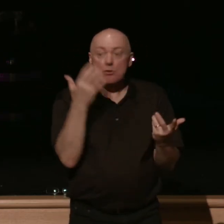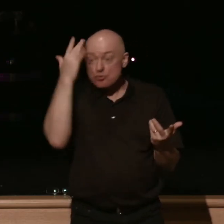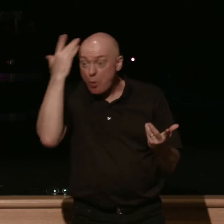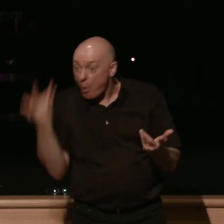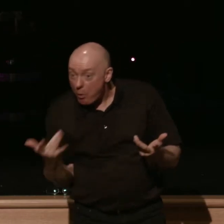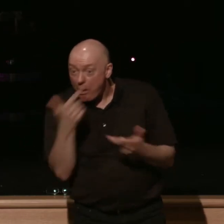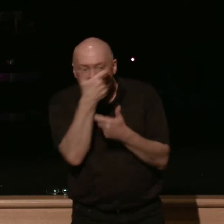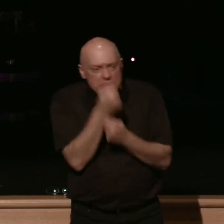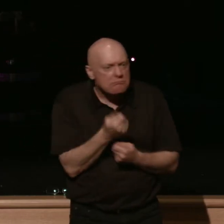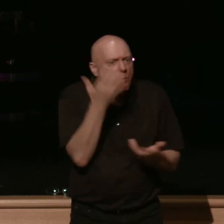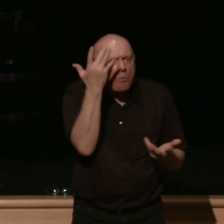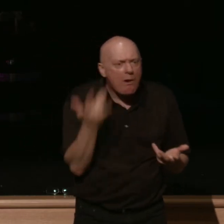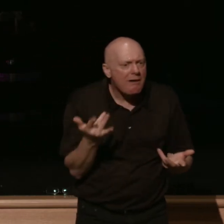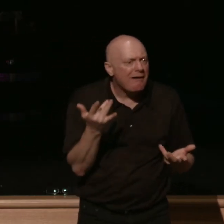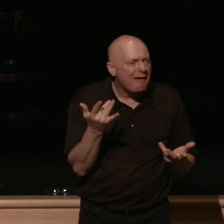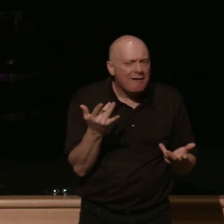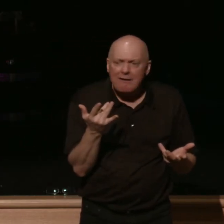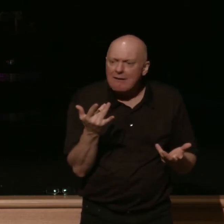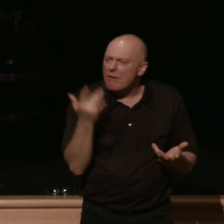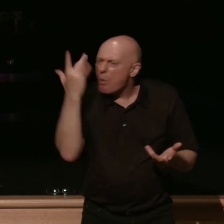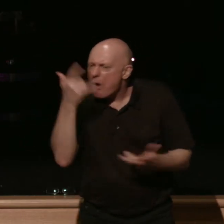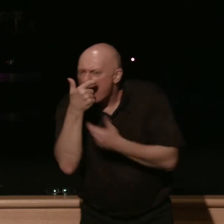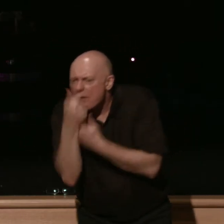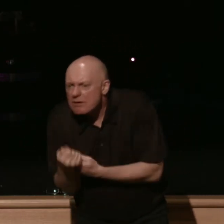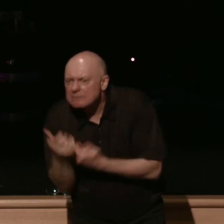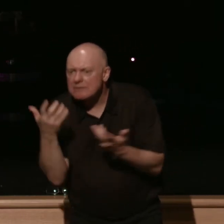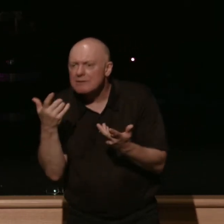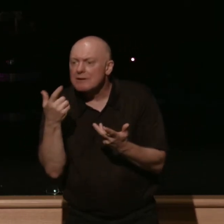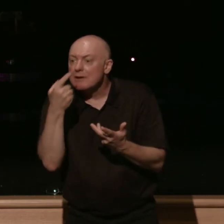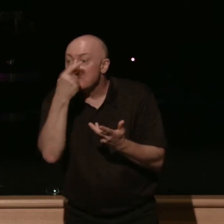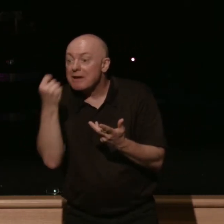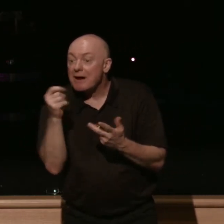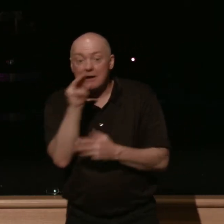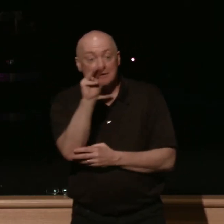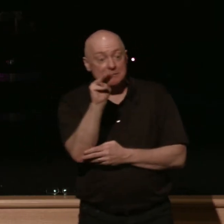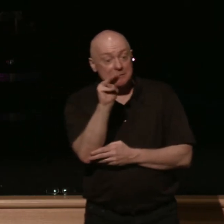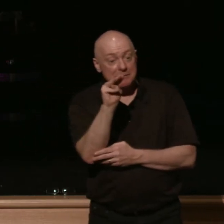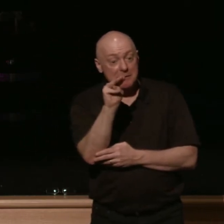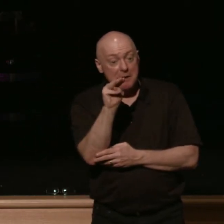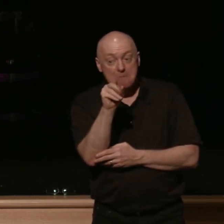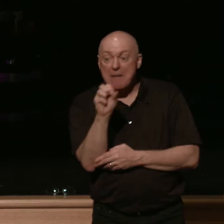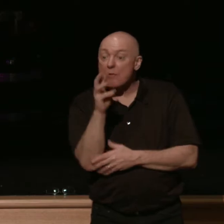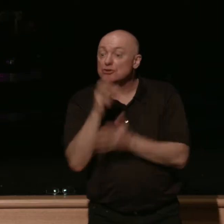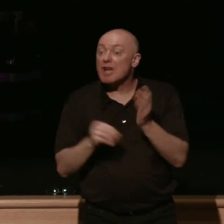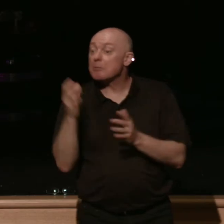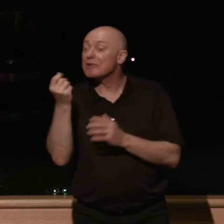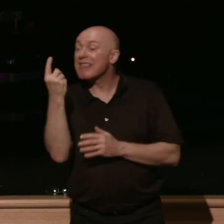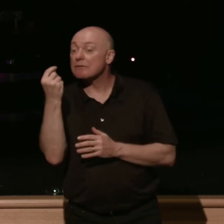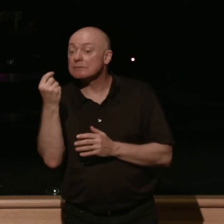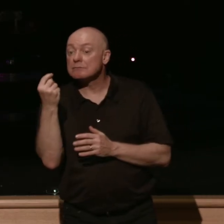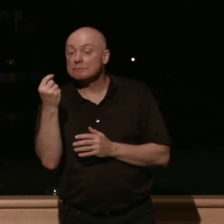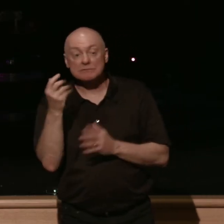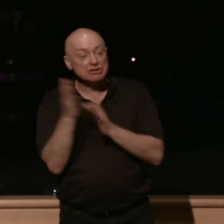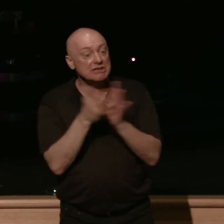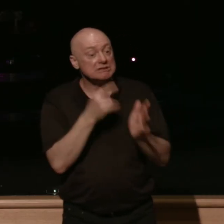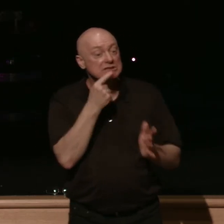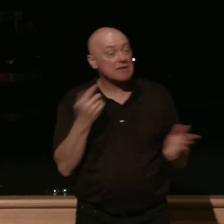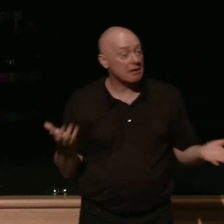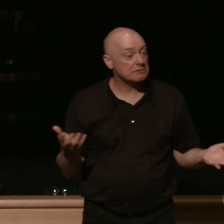it's fascinating why do i think it's fascinating well because jesus in matthew 11 comes right out and says who it is you wonder who this guy